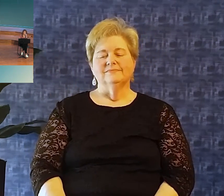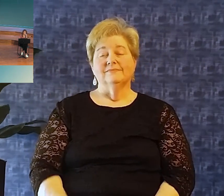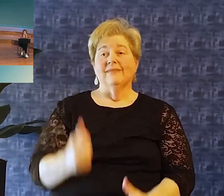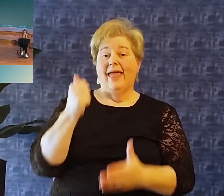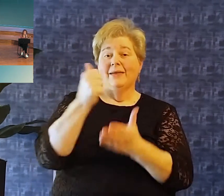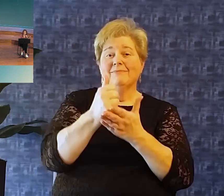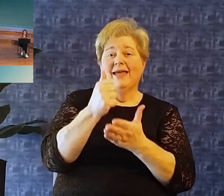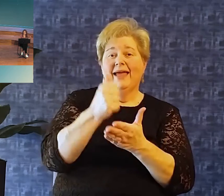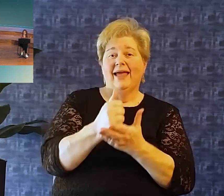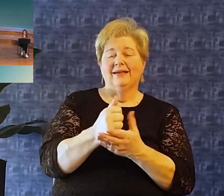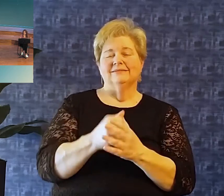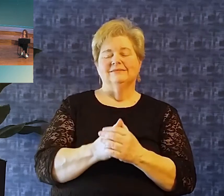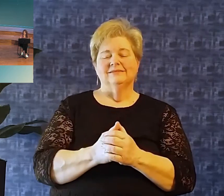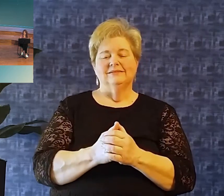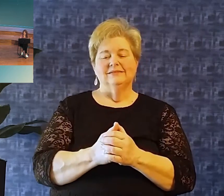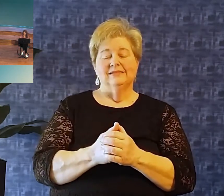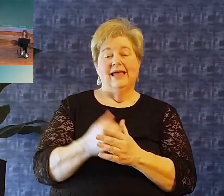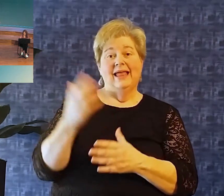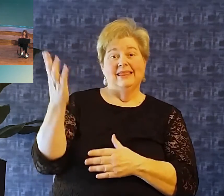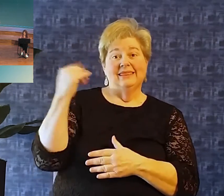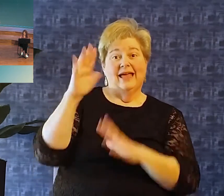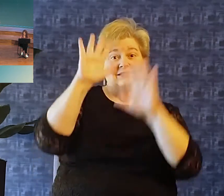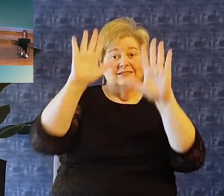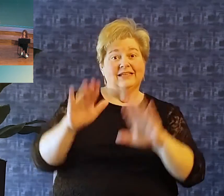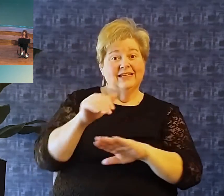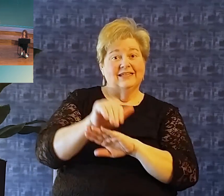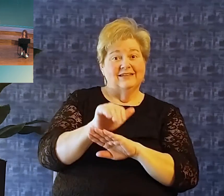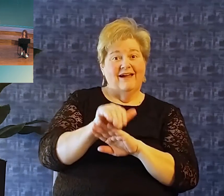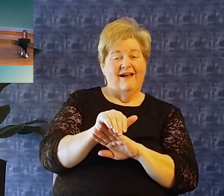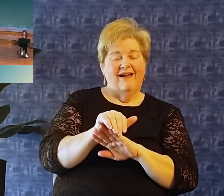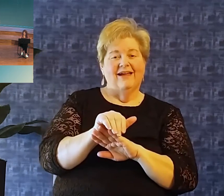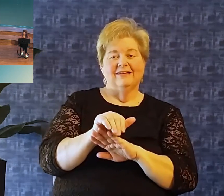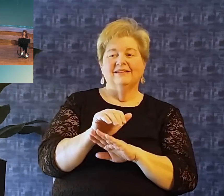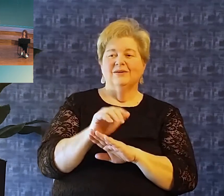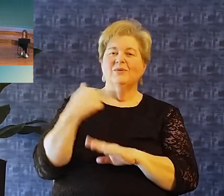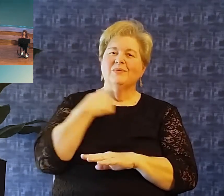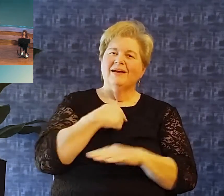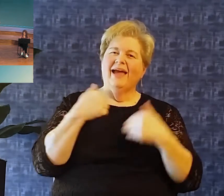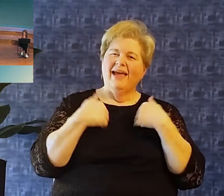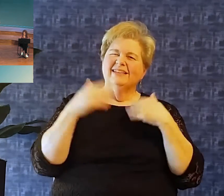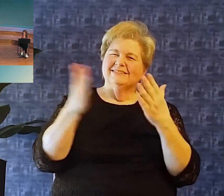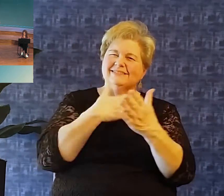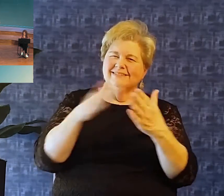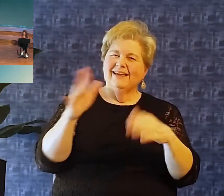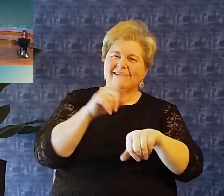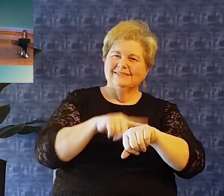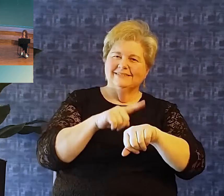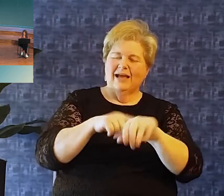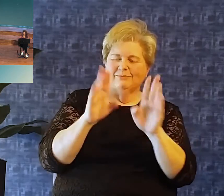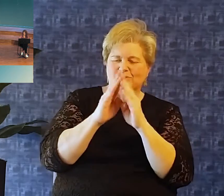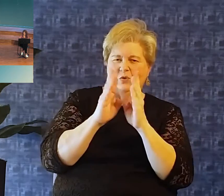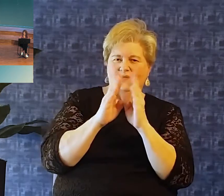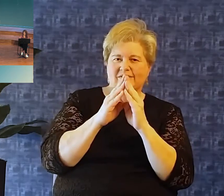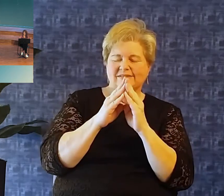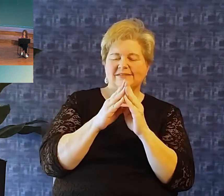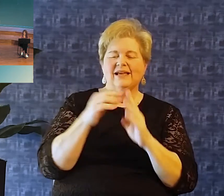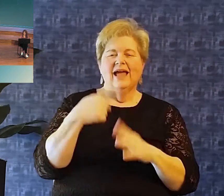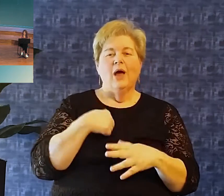Amen. Last Sunday evening, in our sing-along time that we had last Sunday evening, I was talking about